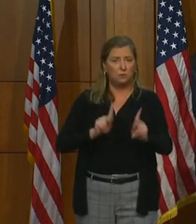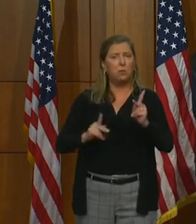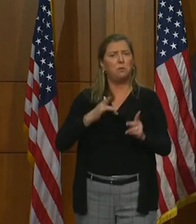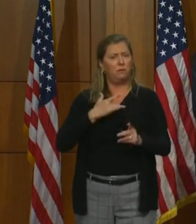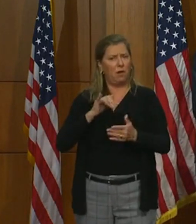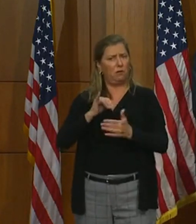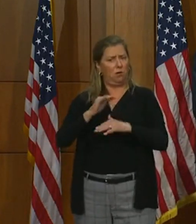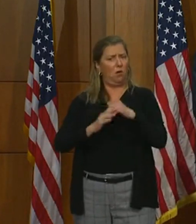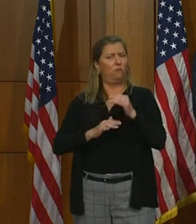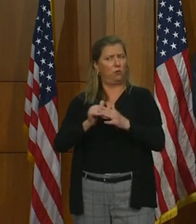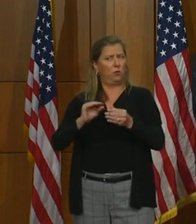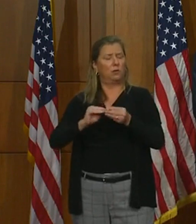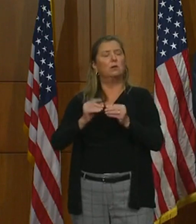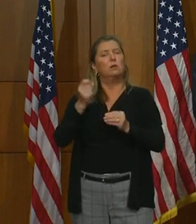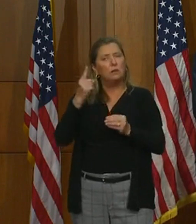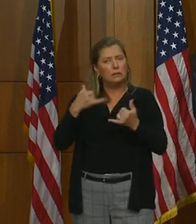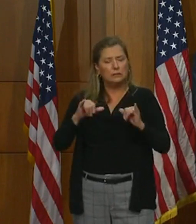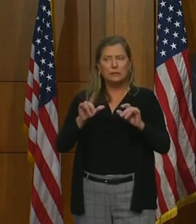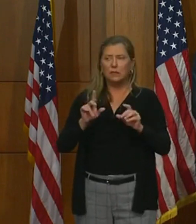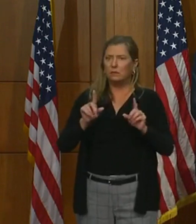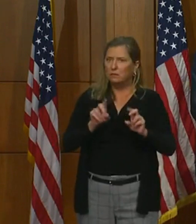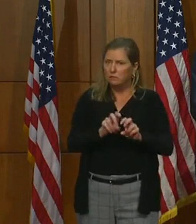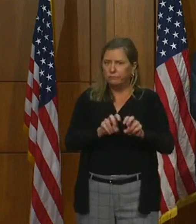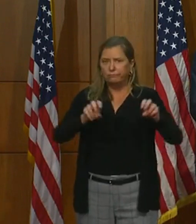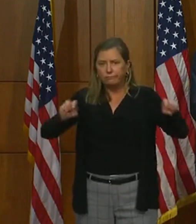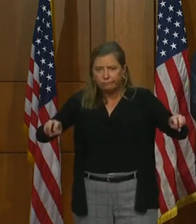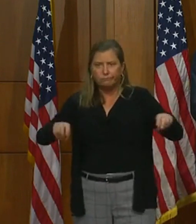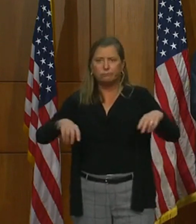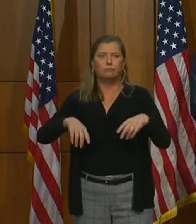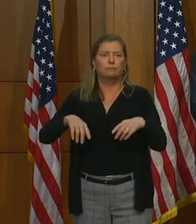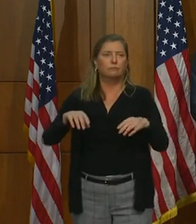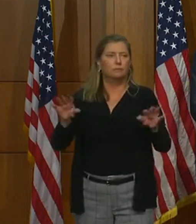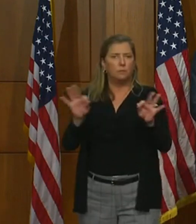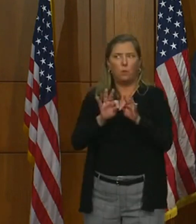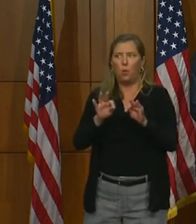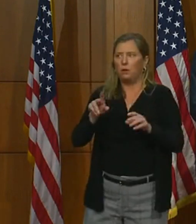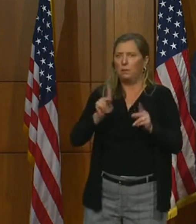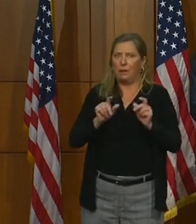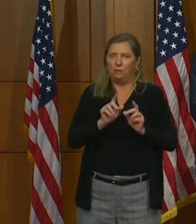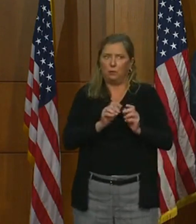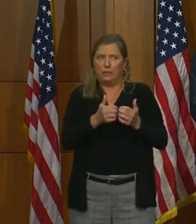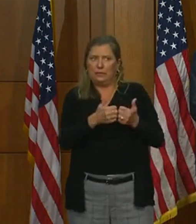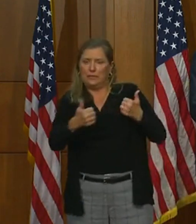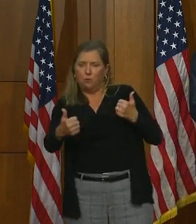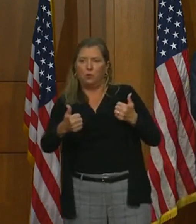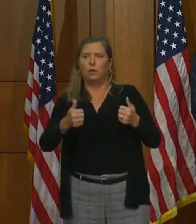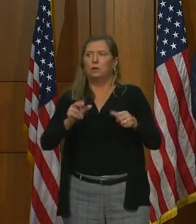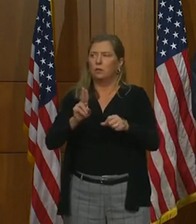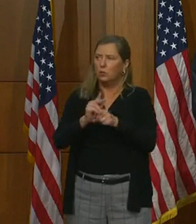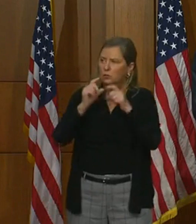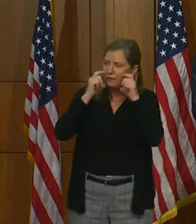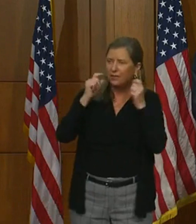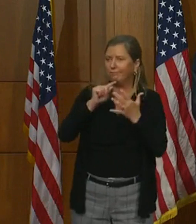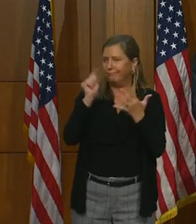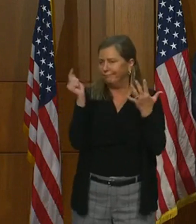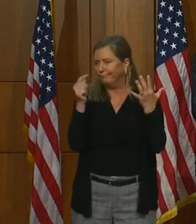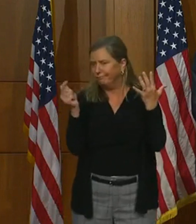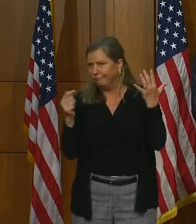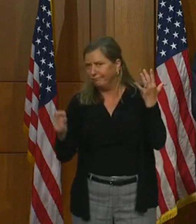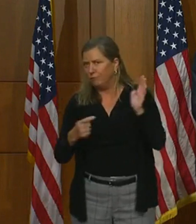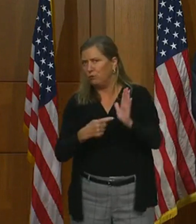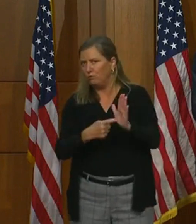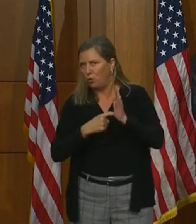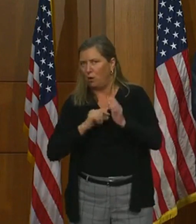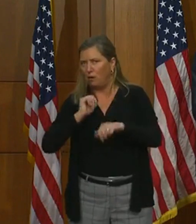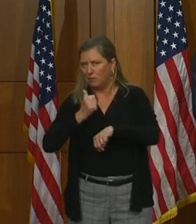with, again, with the social distancing, maintaining the separation amongst individuals, wearing face coverings, and all of the other requirements that